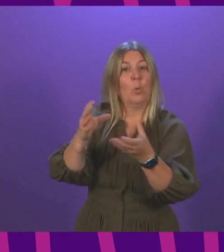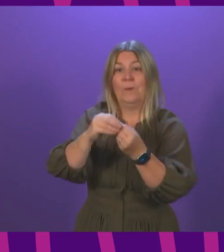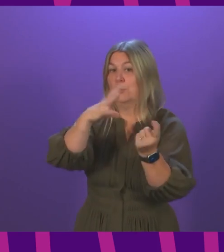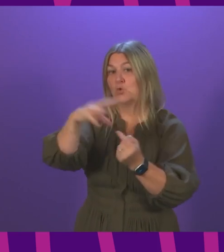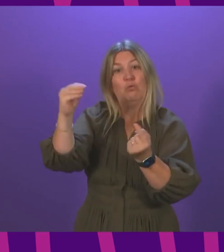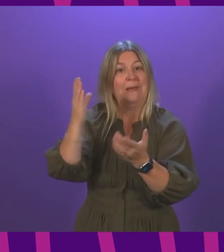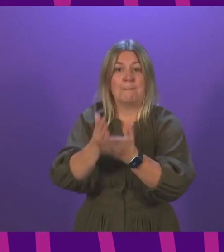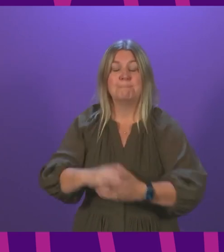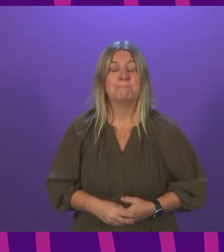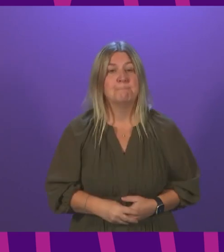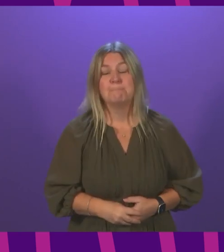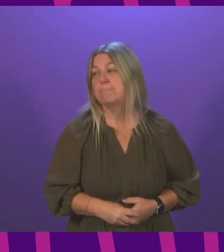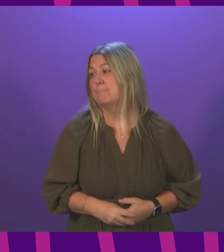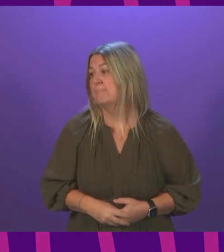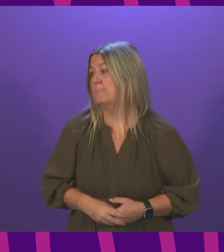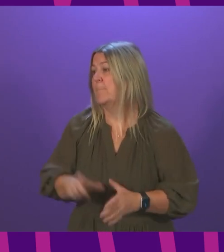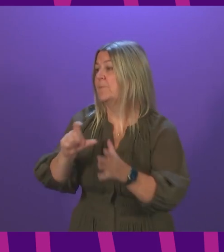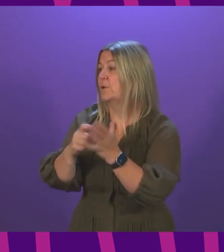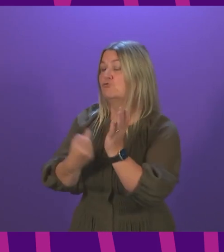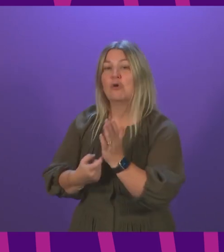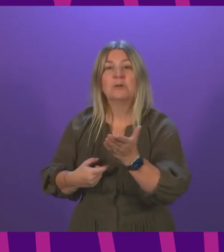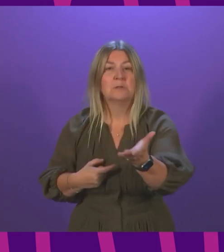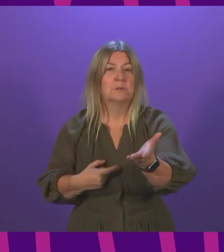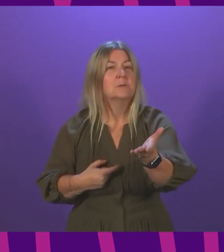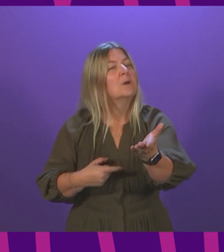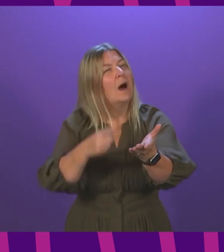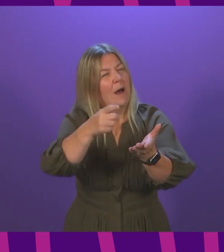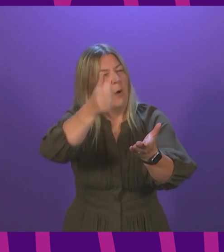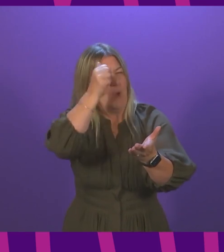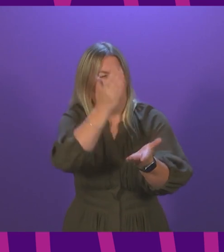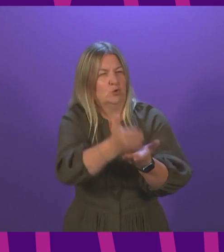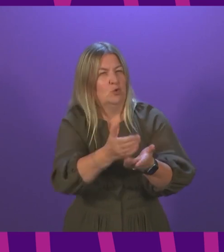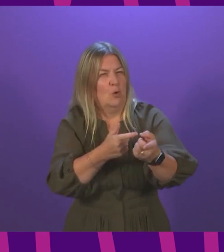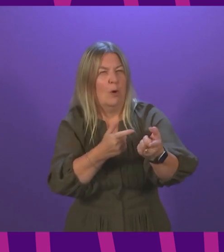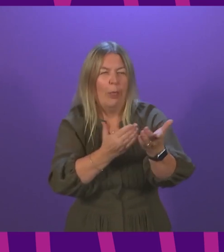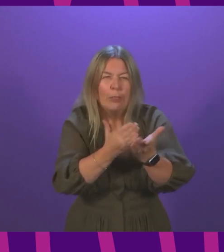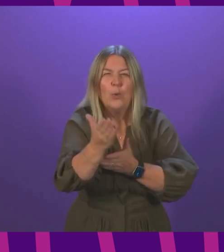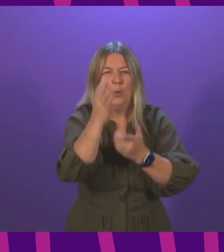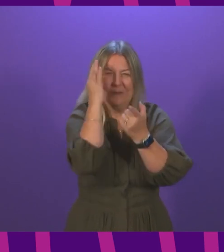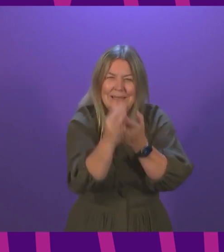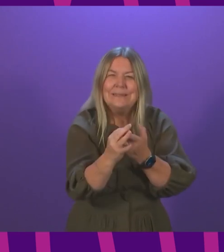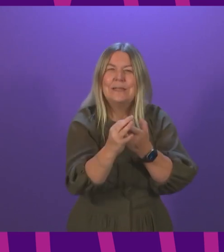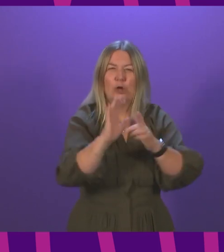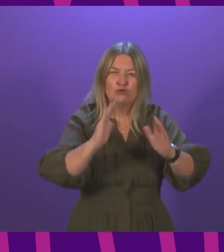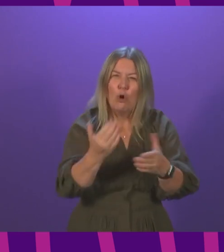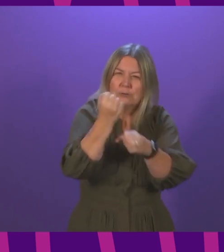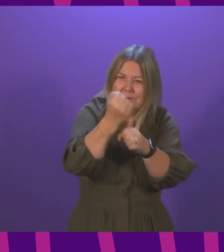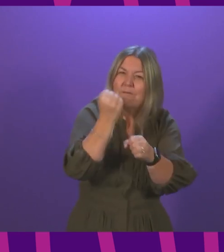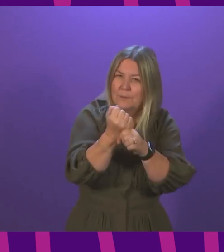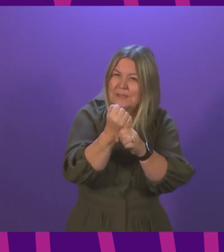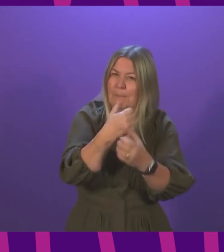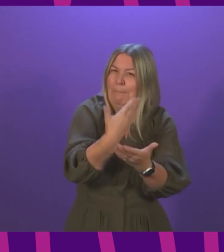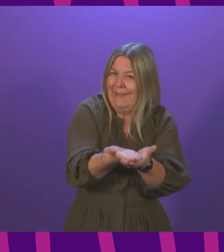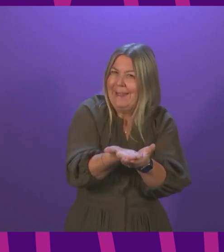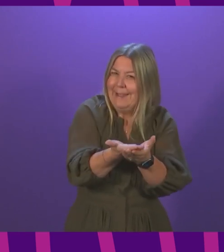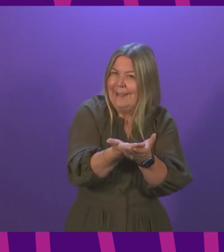today. Douglas Ross. The First Minister will be aware I am going through the very detailed process of the non-government bills unit and I am following the